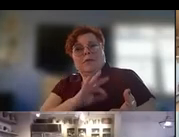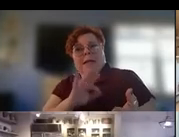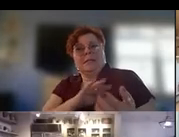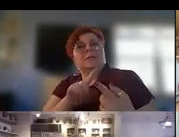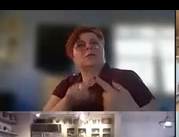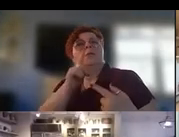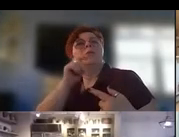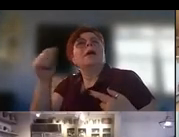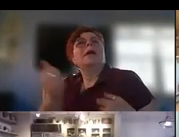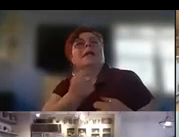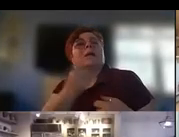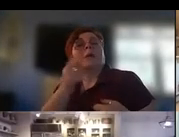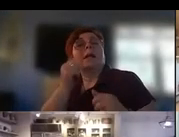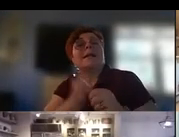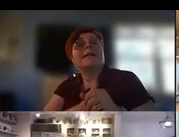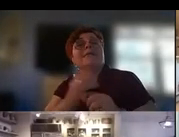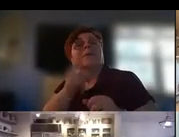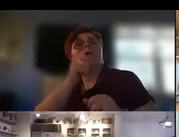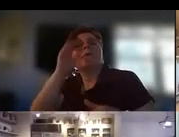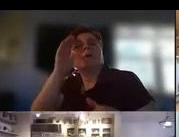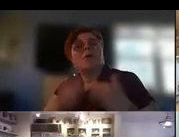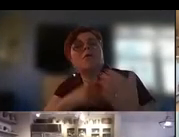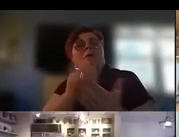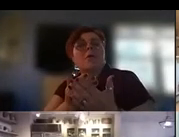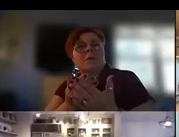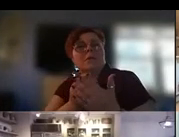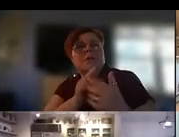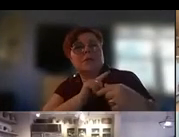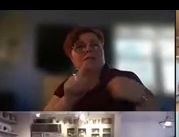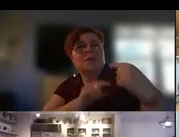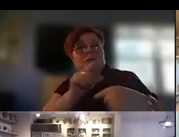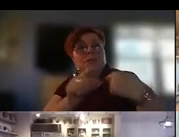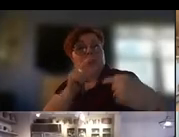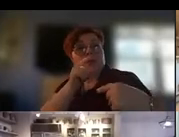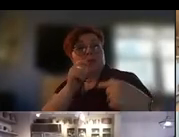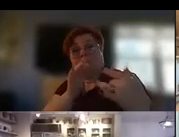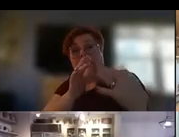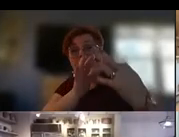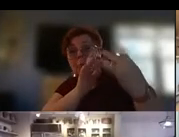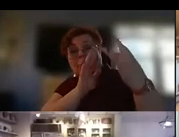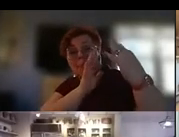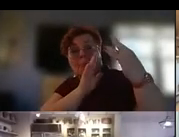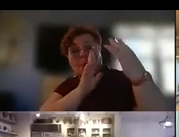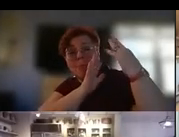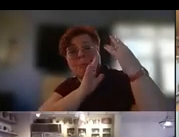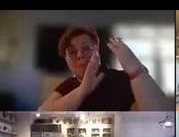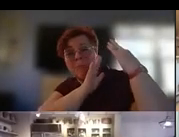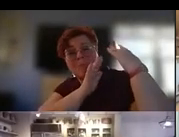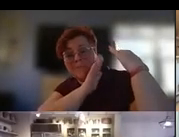and everyone of all generations going way back to the to our for to